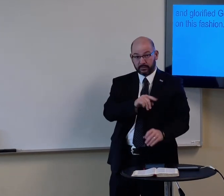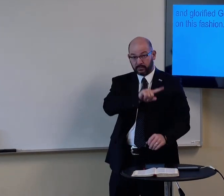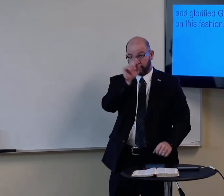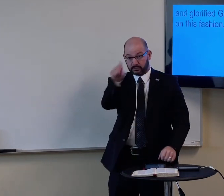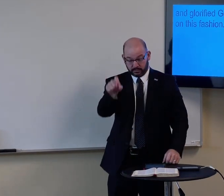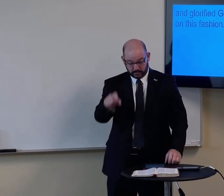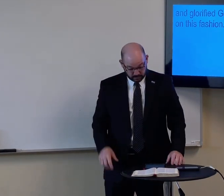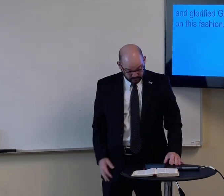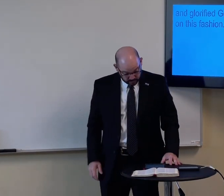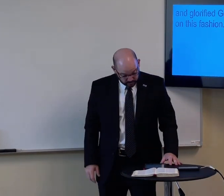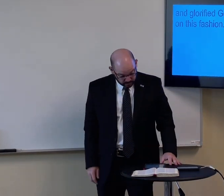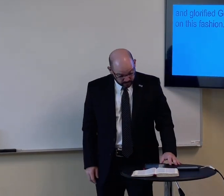Do you have faith?